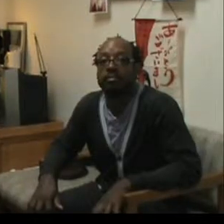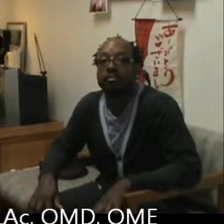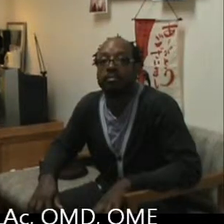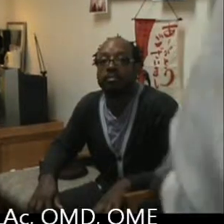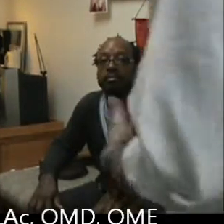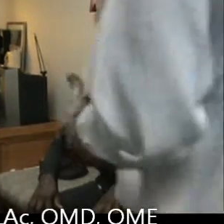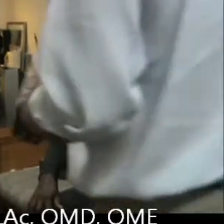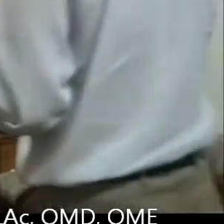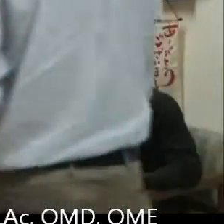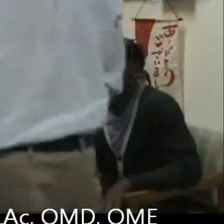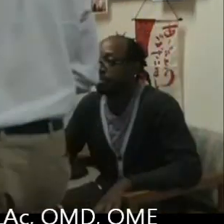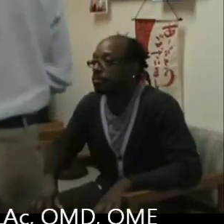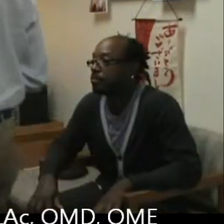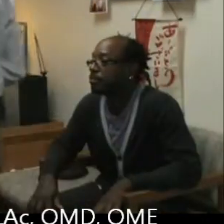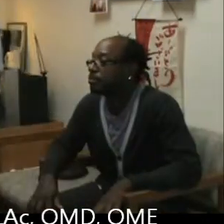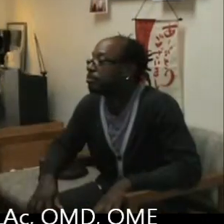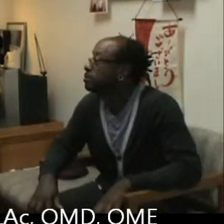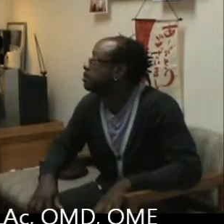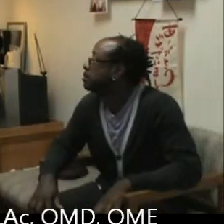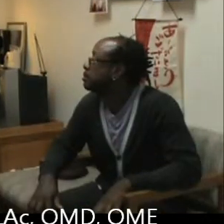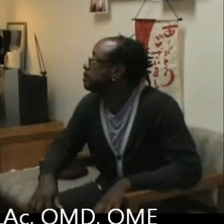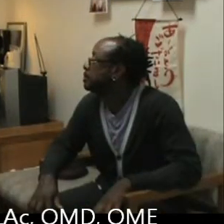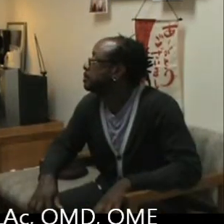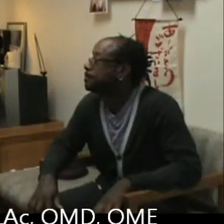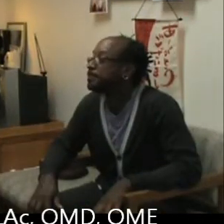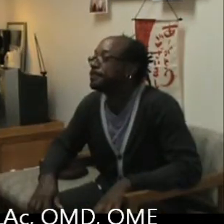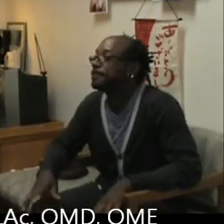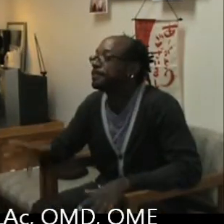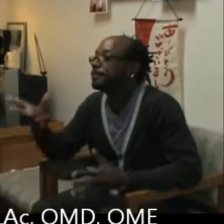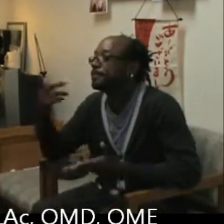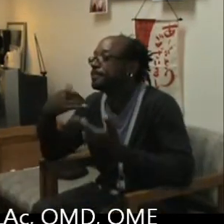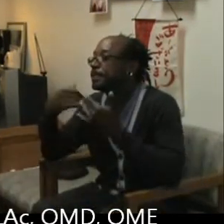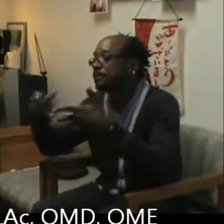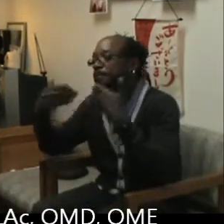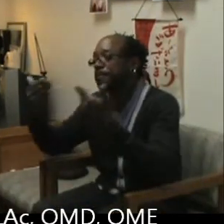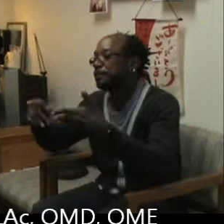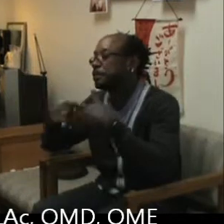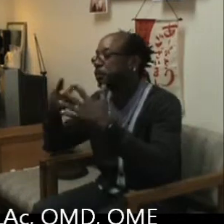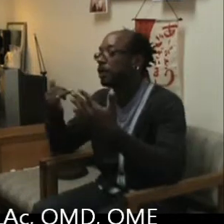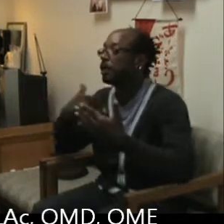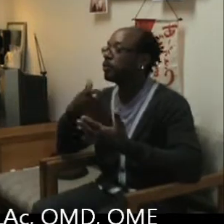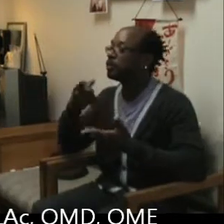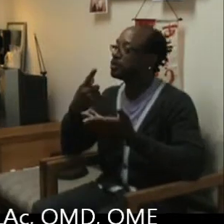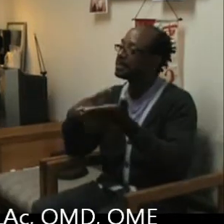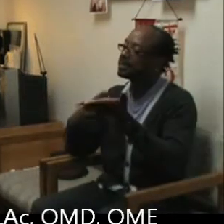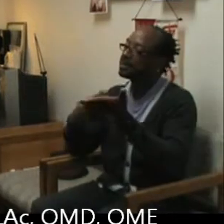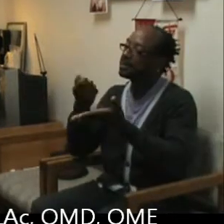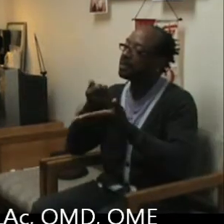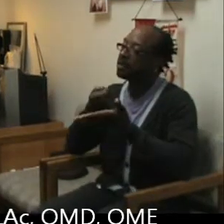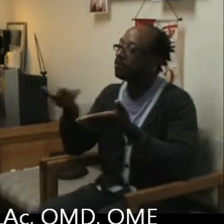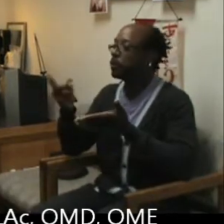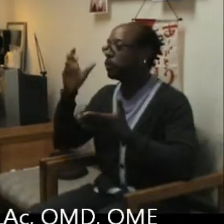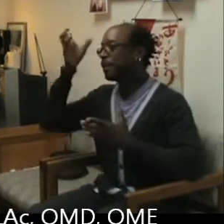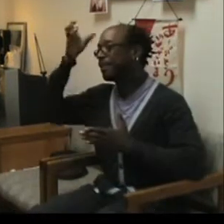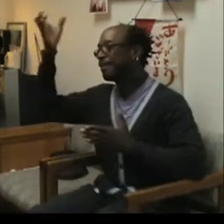I want to discuss a few concepts in Chinese medicine and natural medicine.